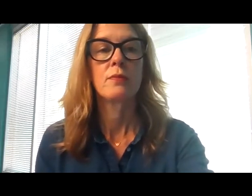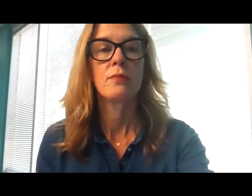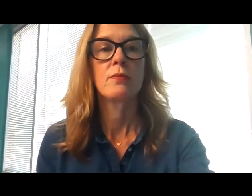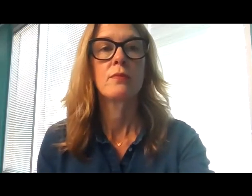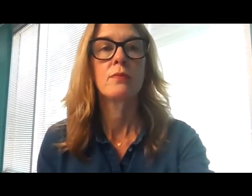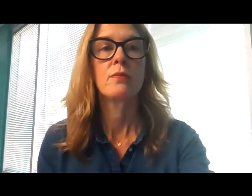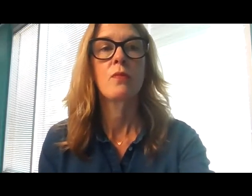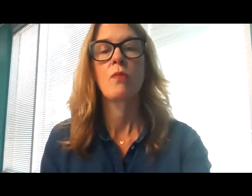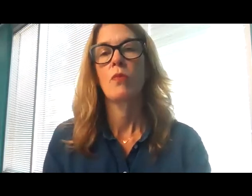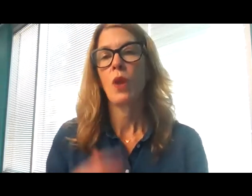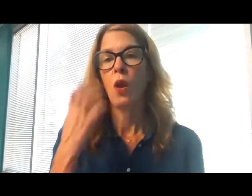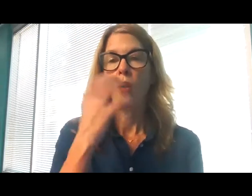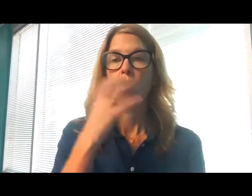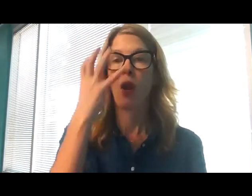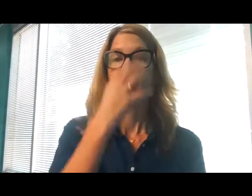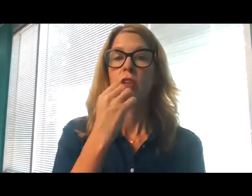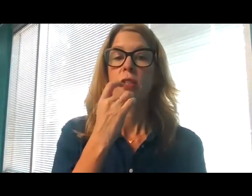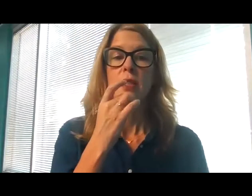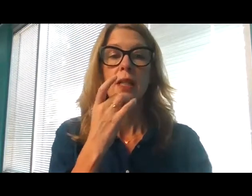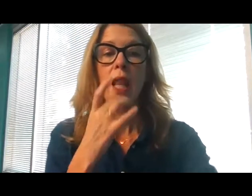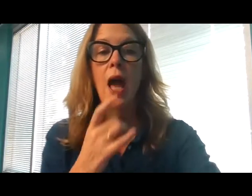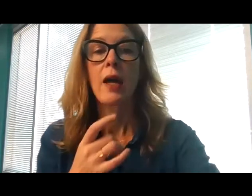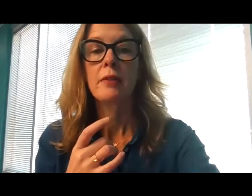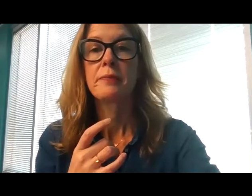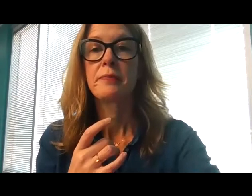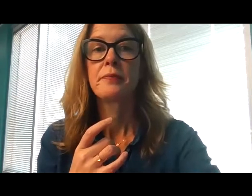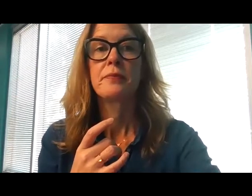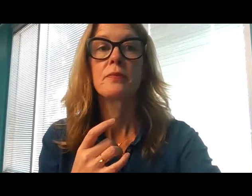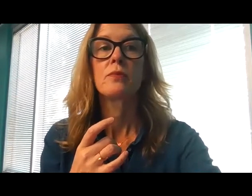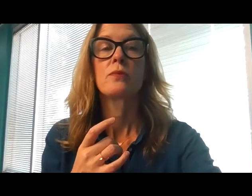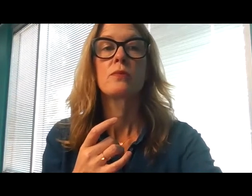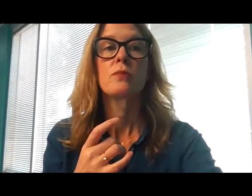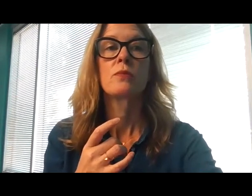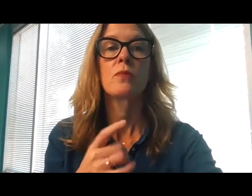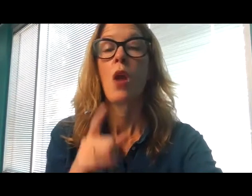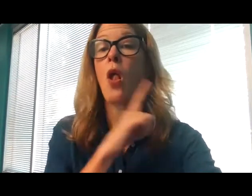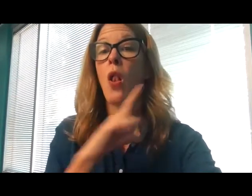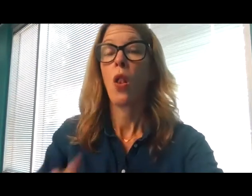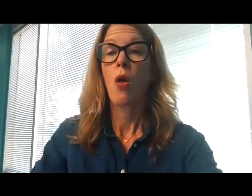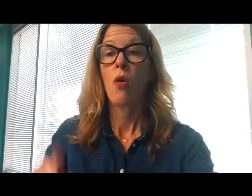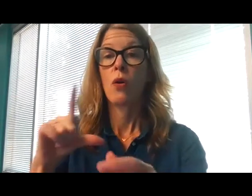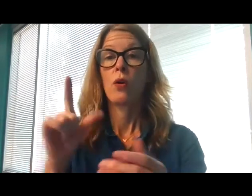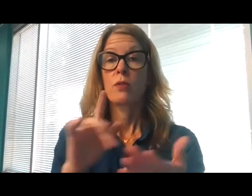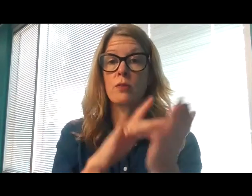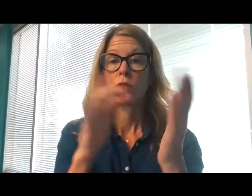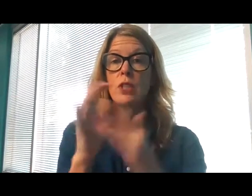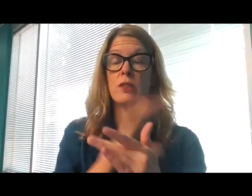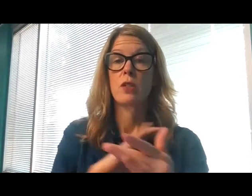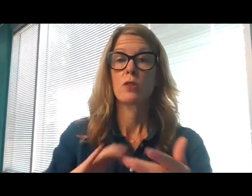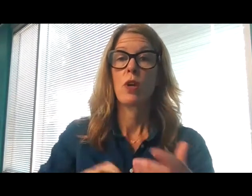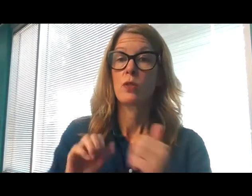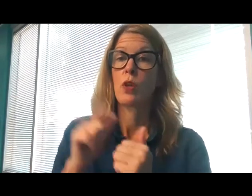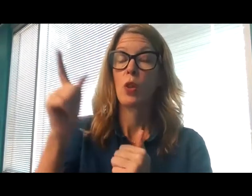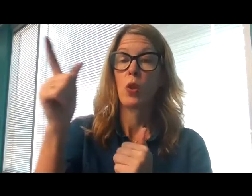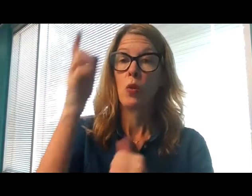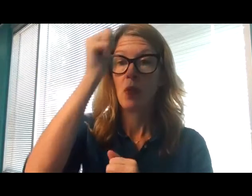O Gracious Light, Lord Jesus Christ, in you the Father's